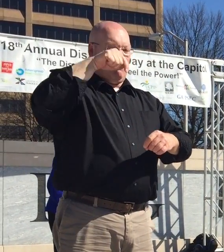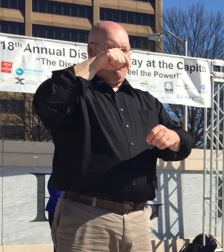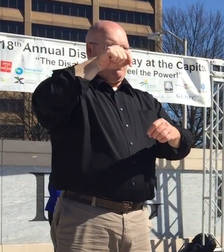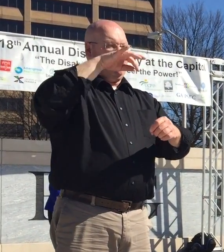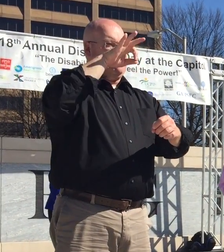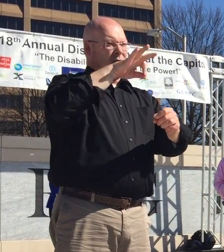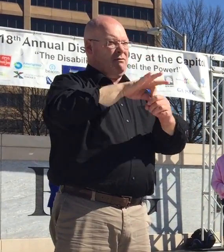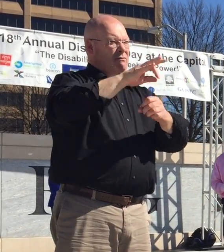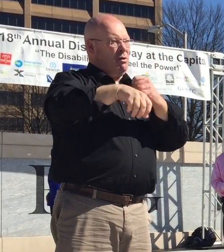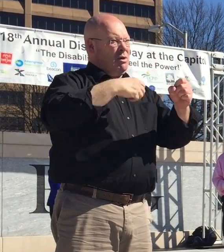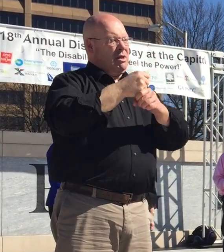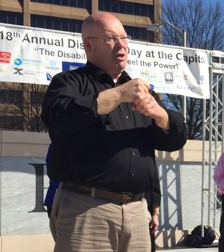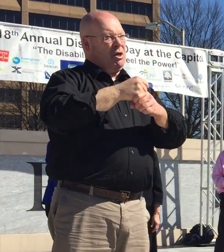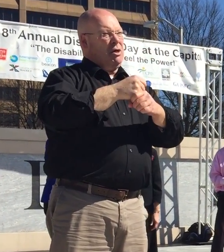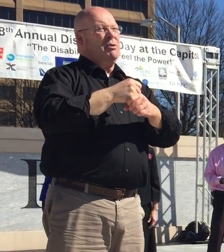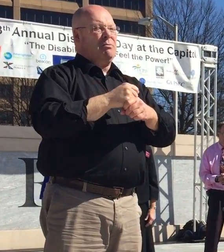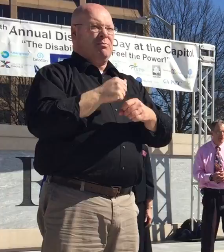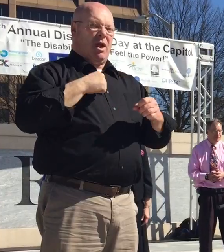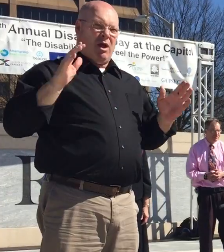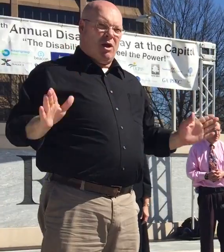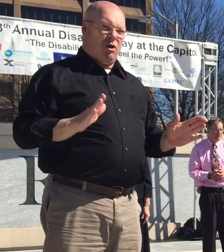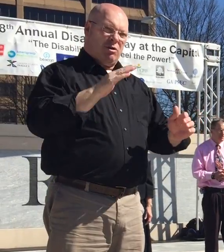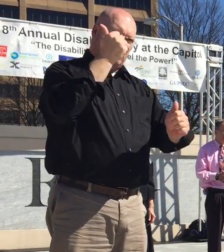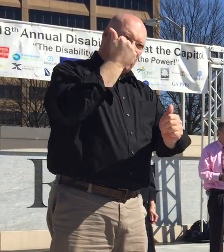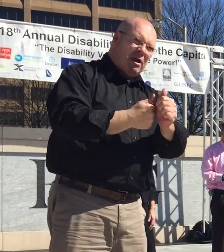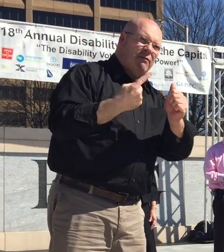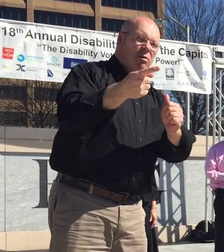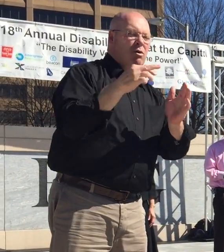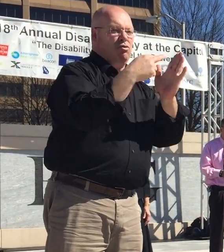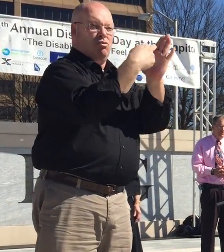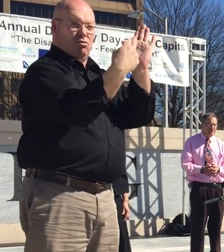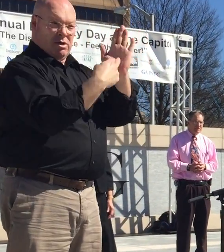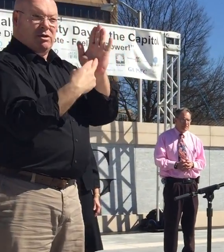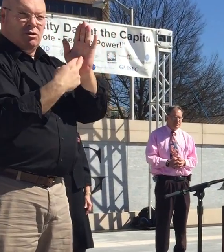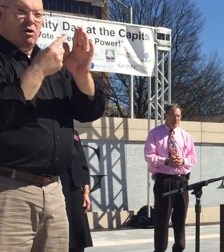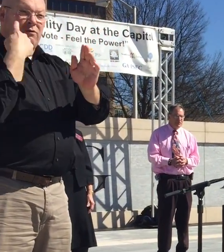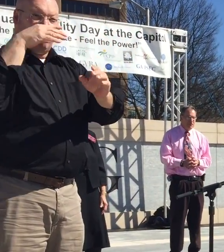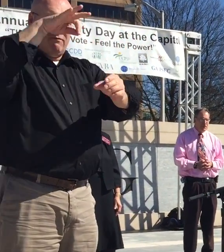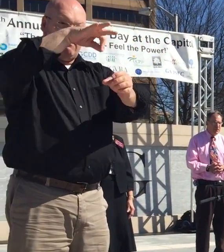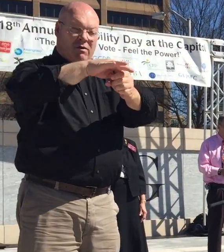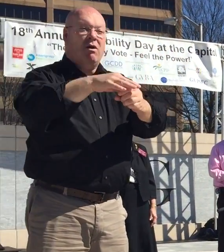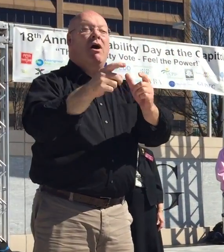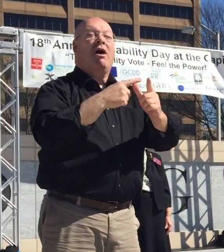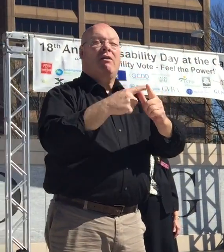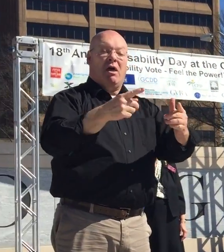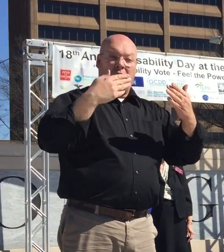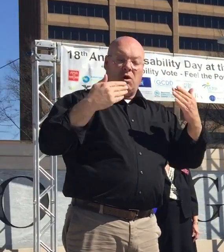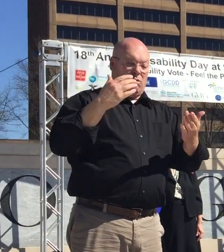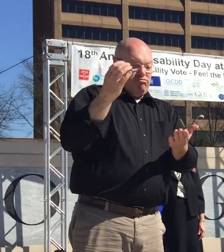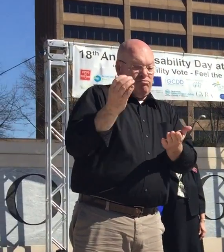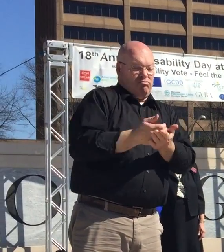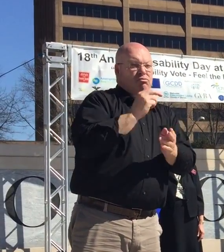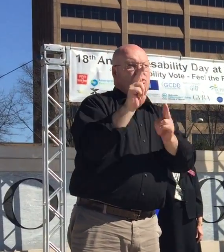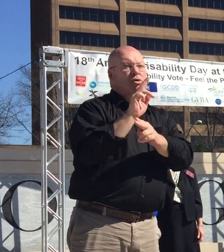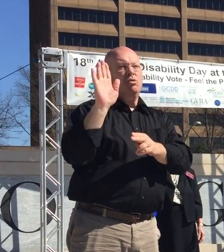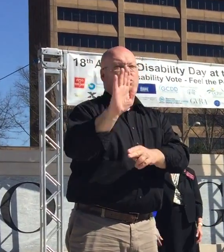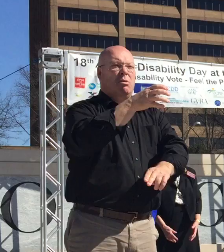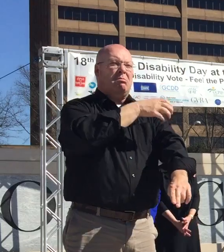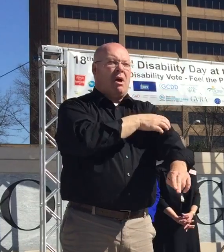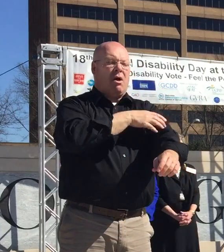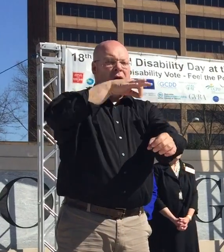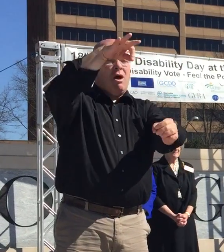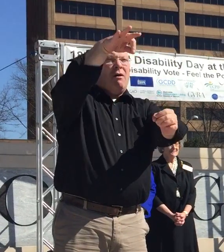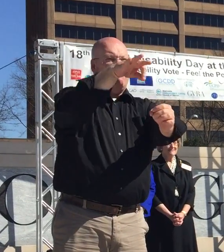year cycle. I would encourage all of you to register to vote and then to use that power to